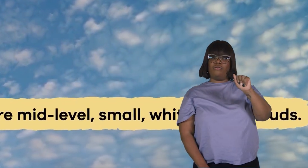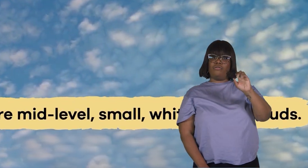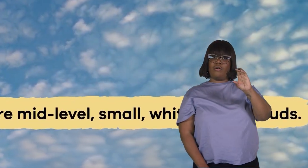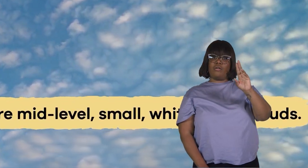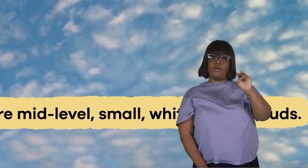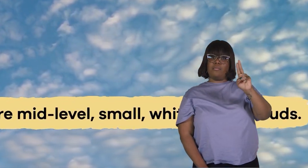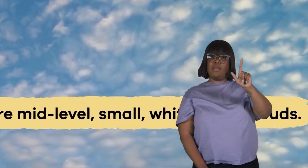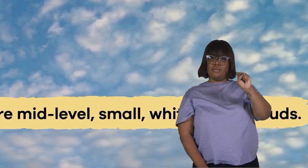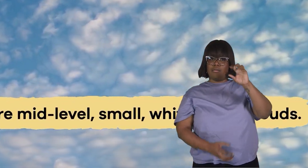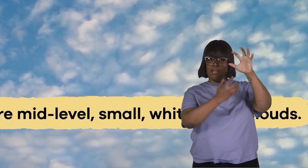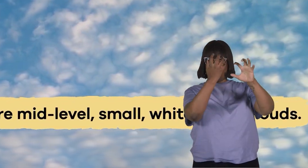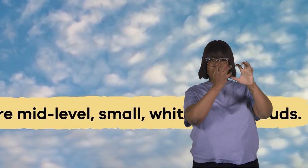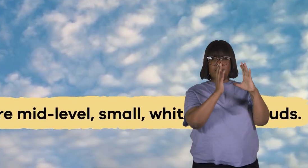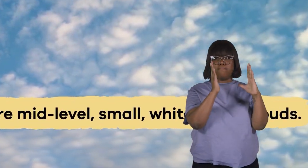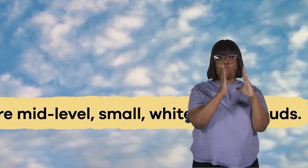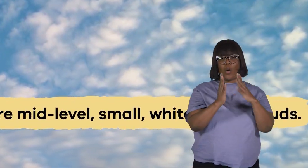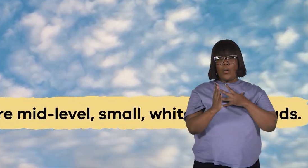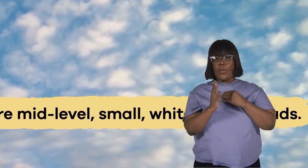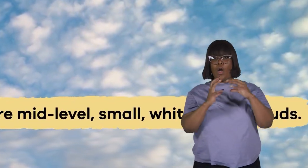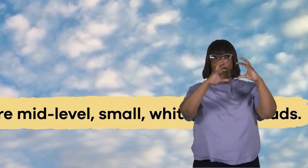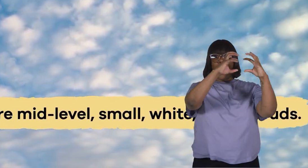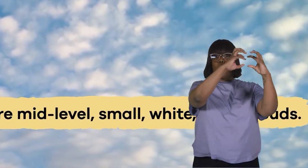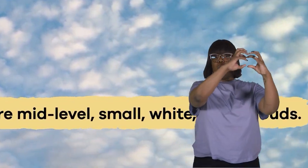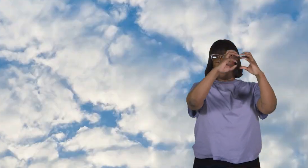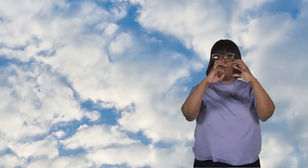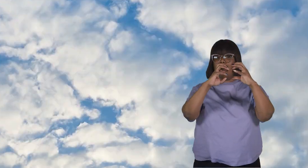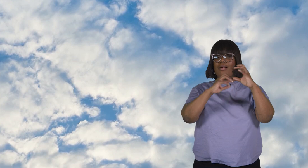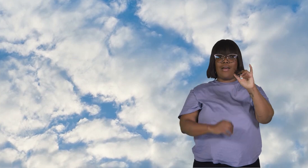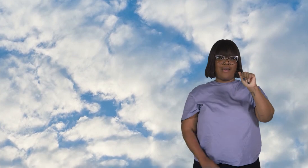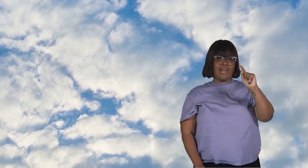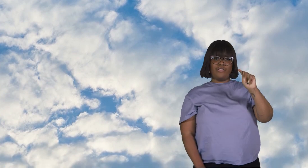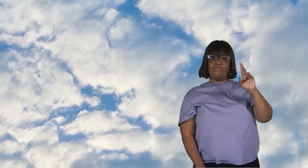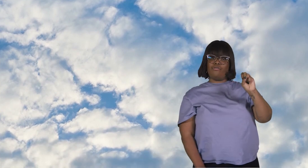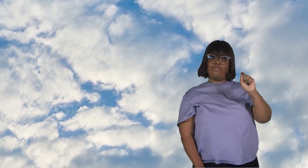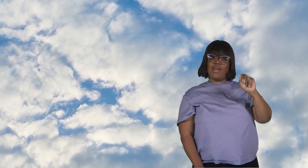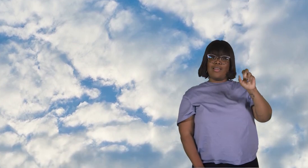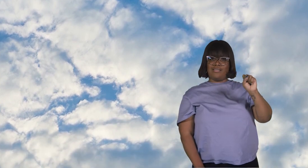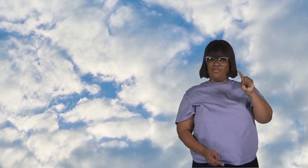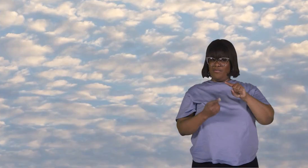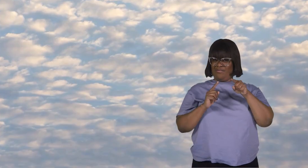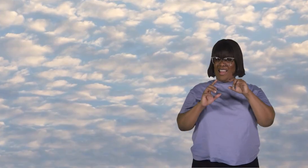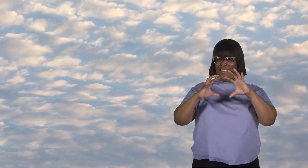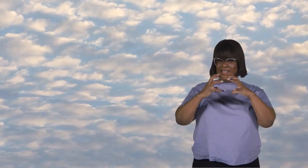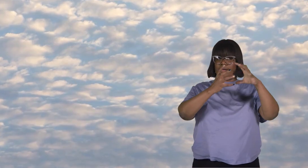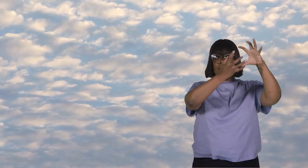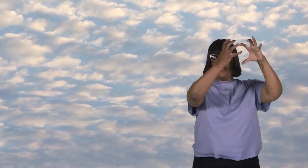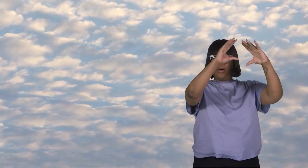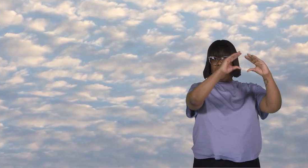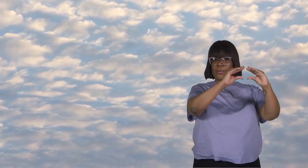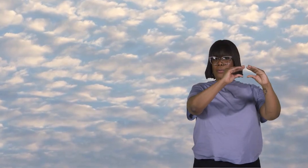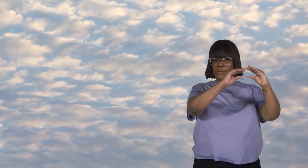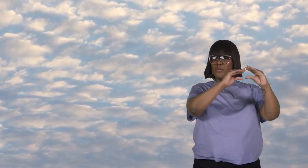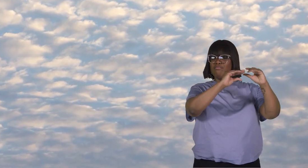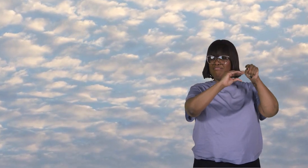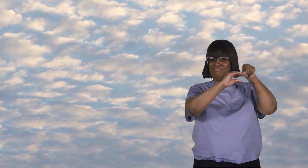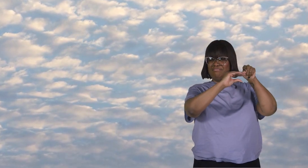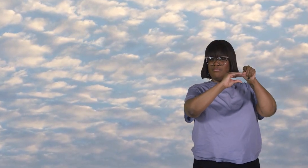are small, white, and puffy. Like their altostratus friends, they are mid-level clouds. But